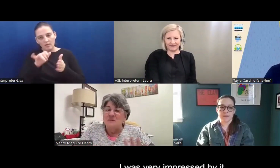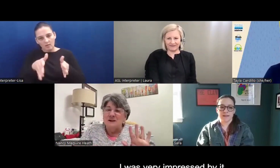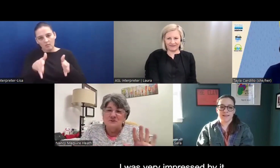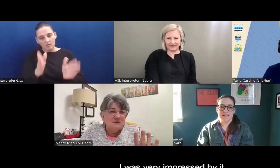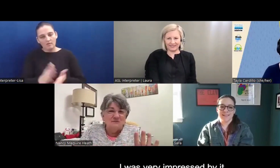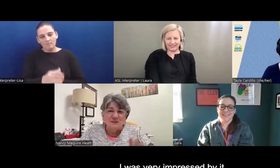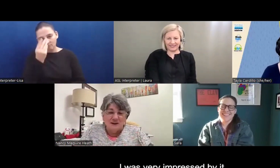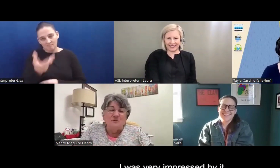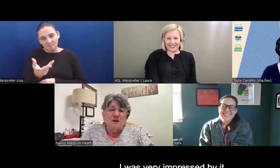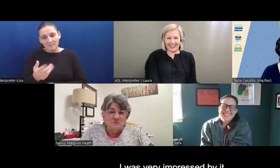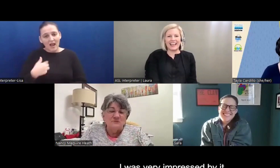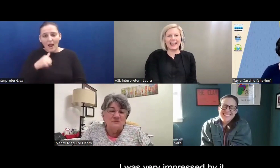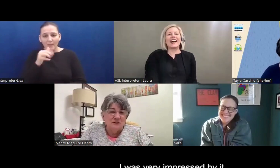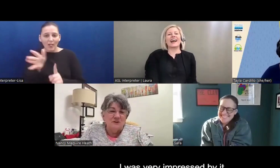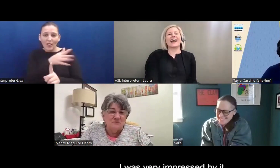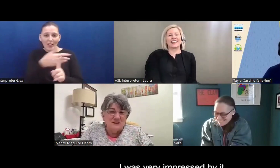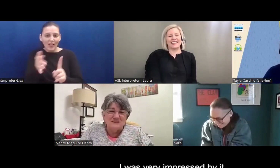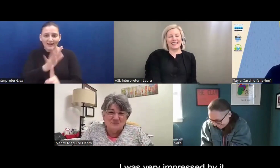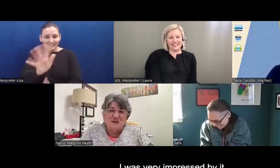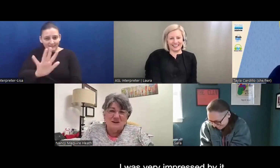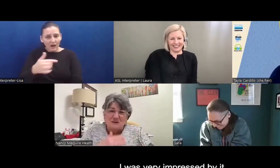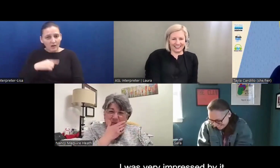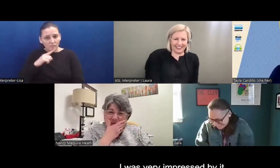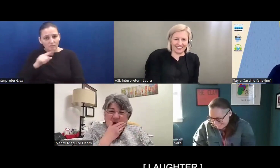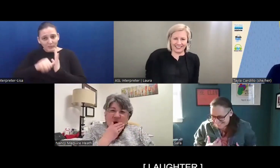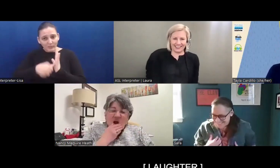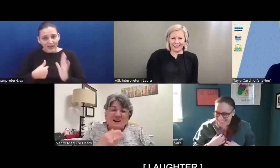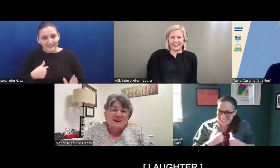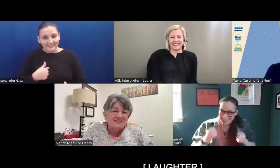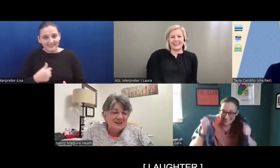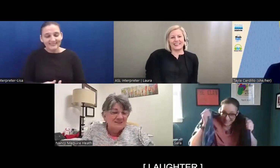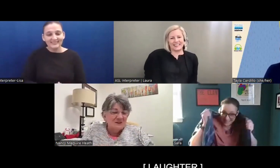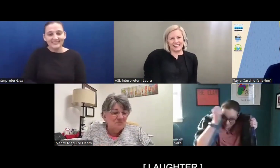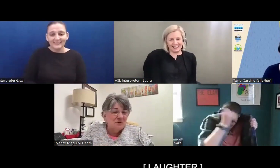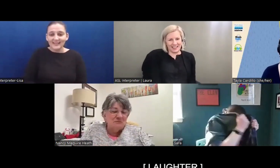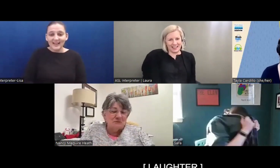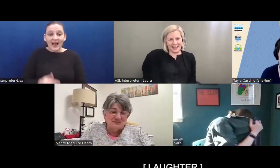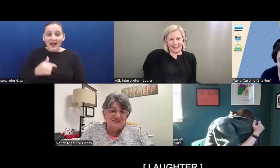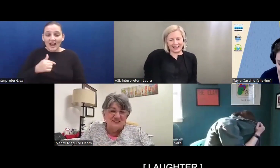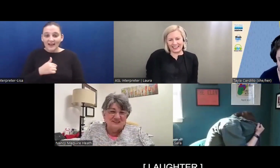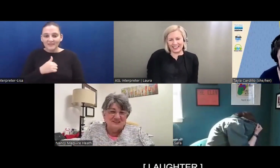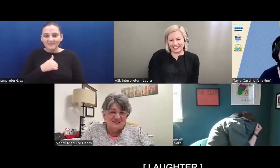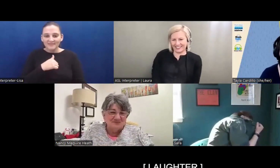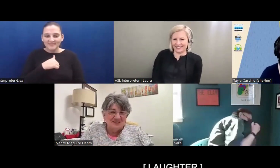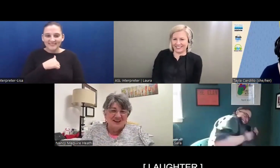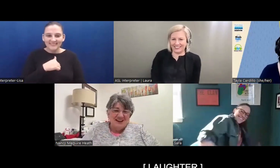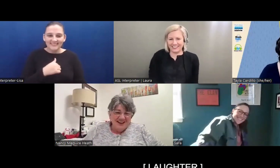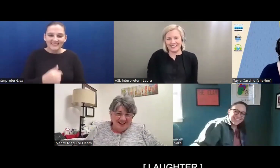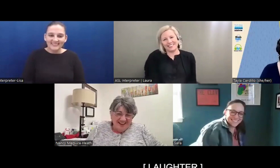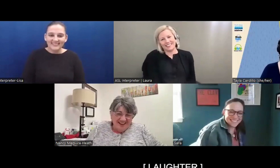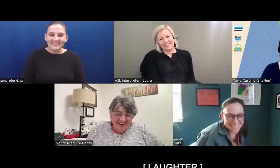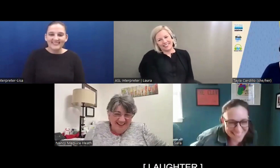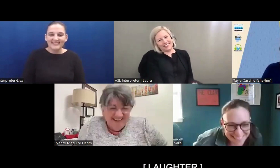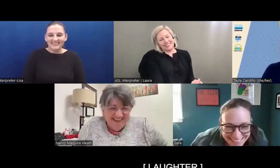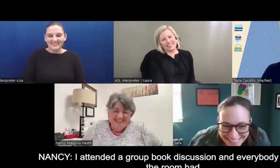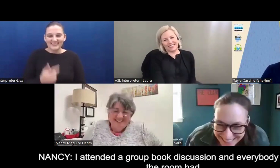I'm not trying to flatter you. I was very impressed by it. And I attended, I